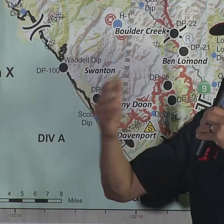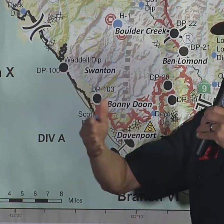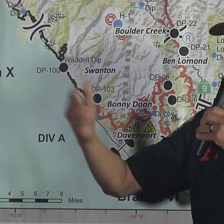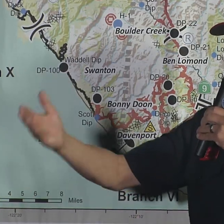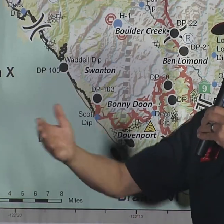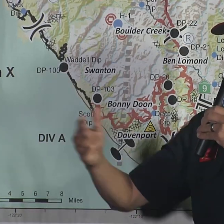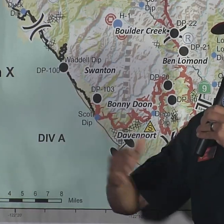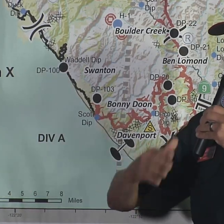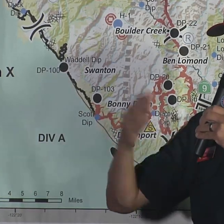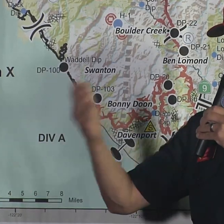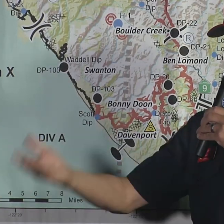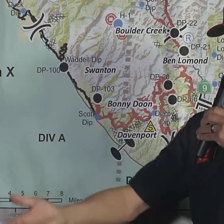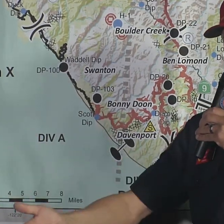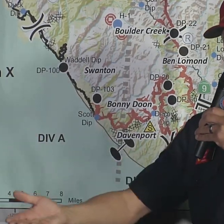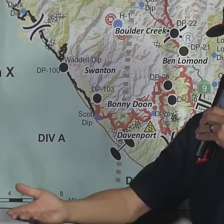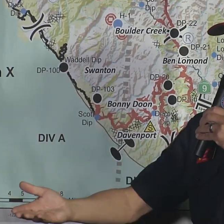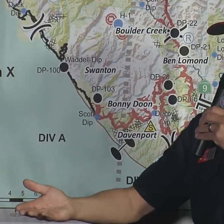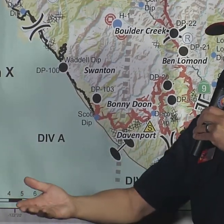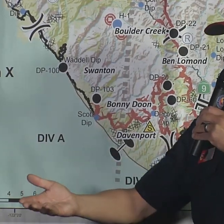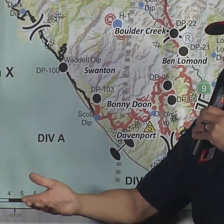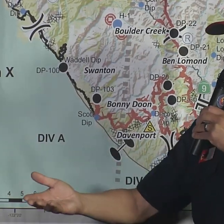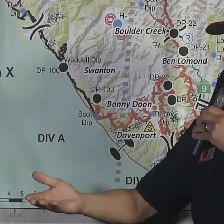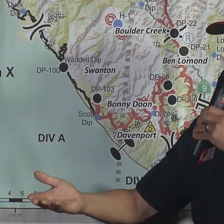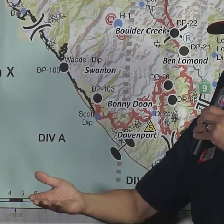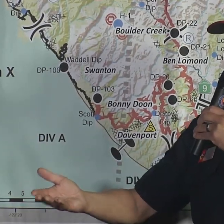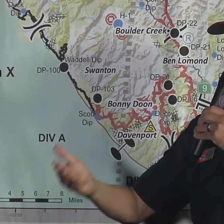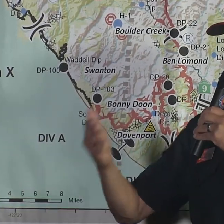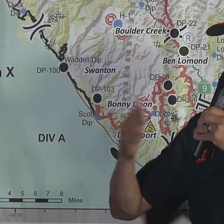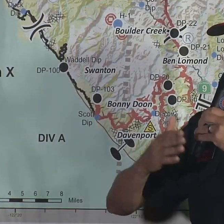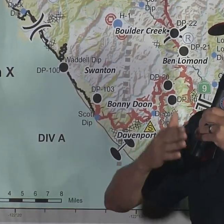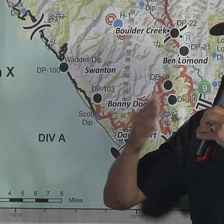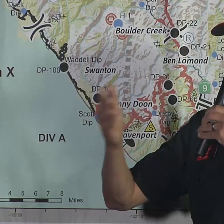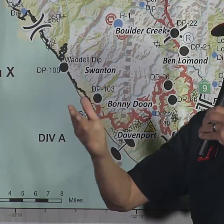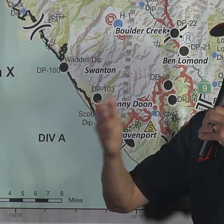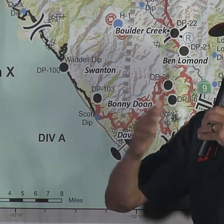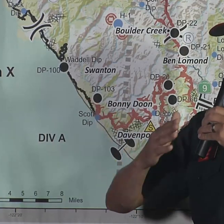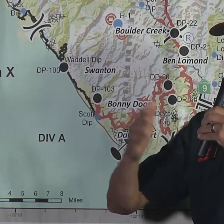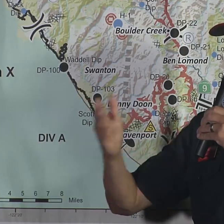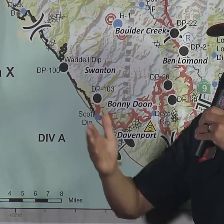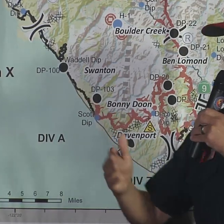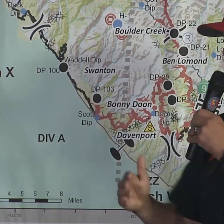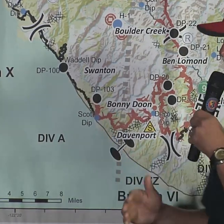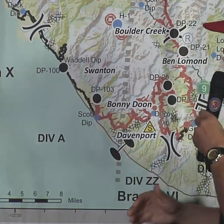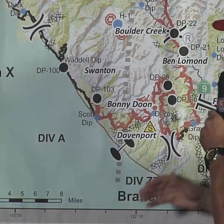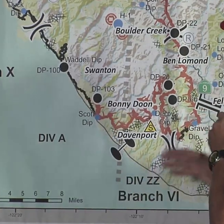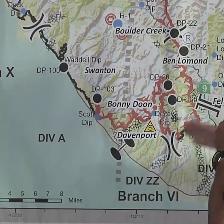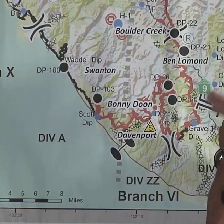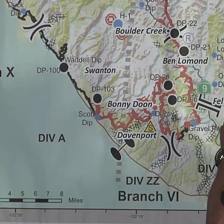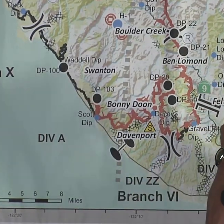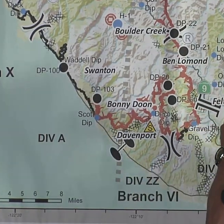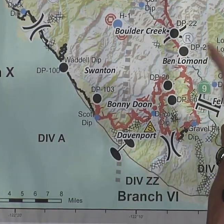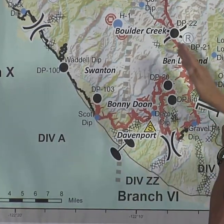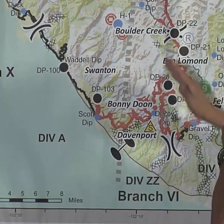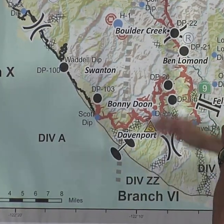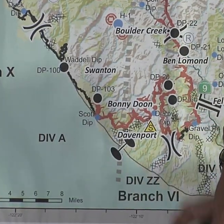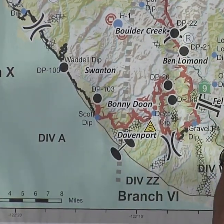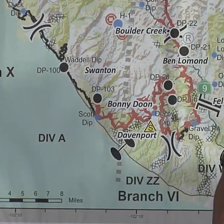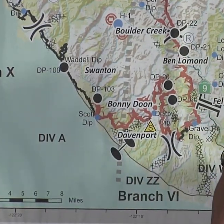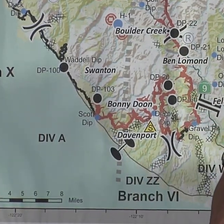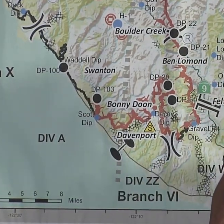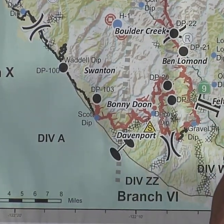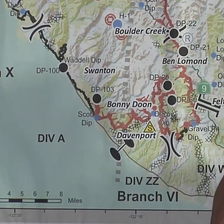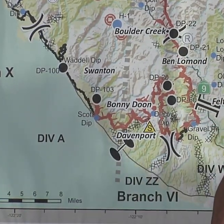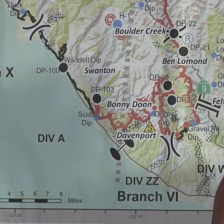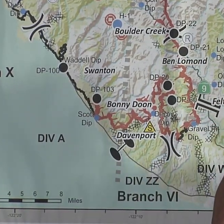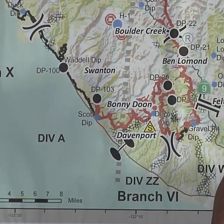don't want to overload one shift and not have a shift that isn't fully staffed, so we're doing a balancing act on top of that. So today,